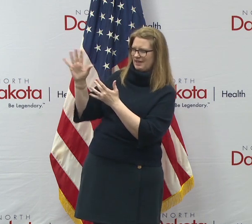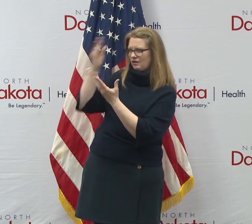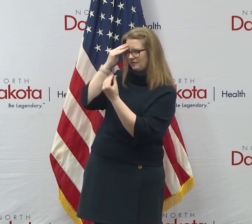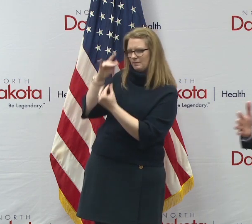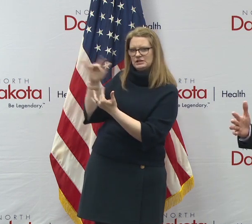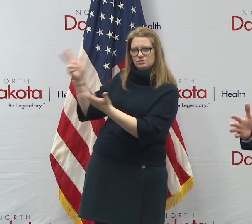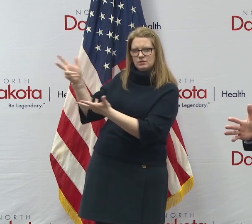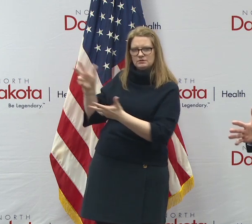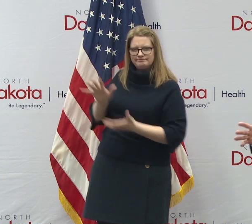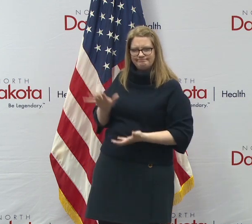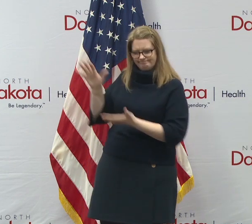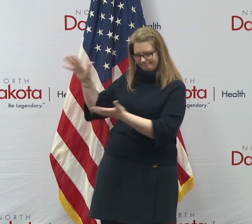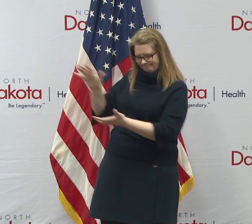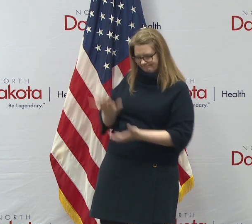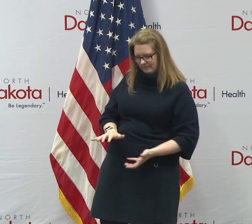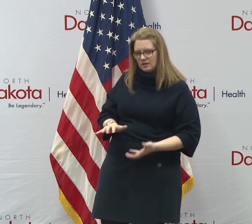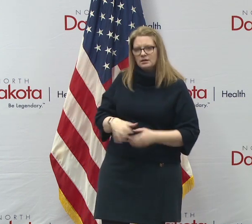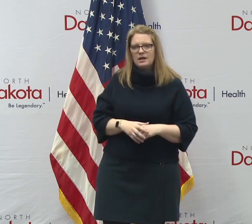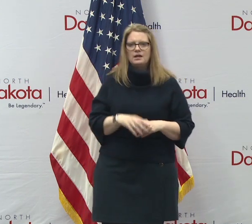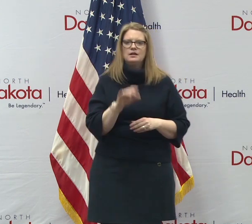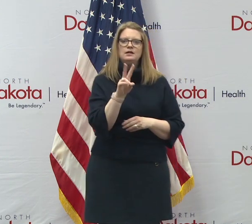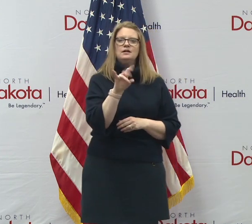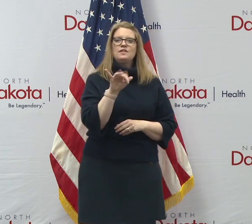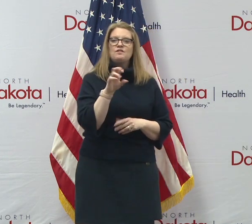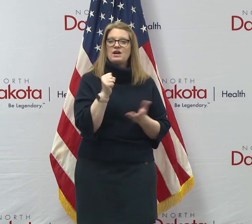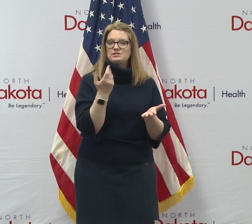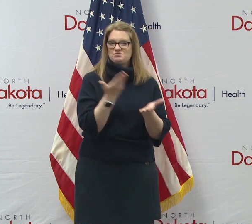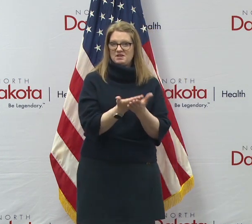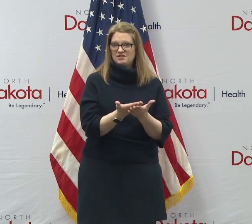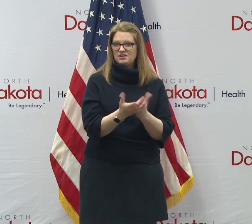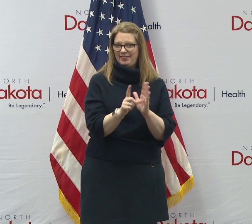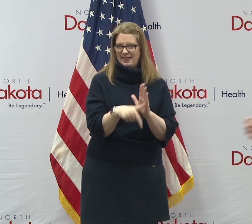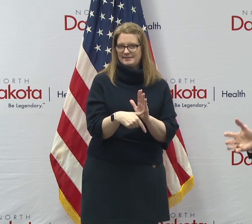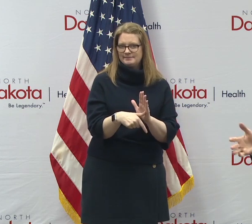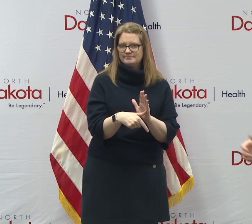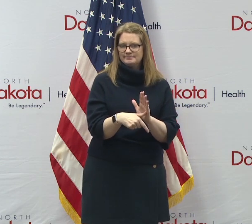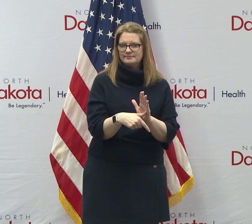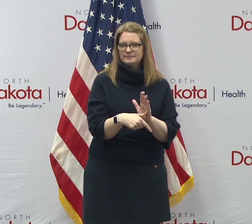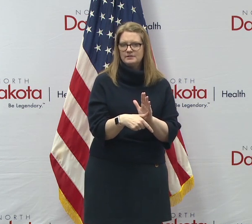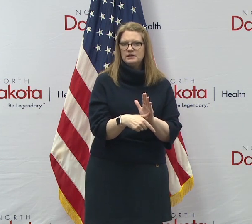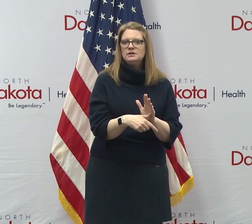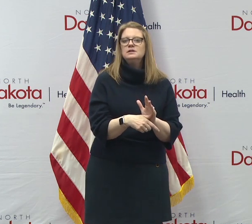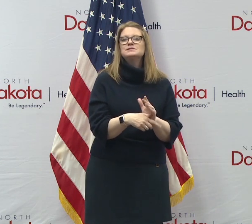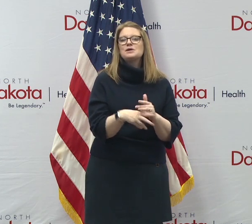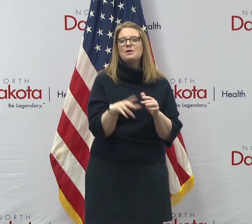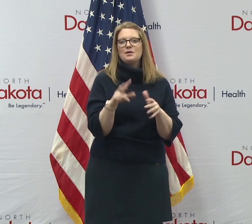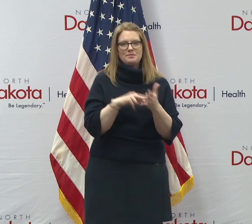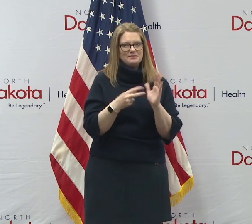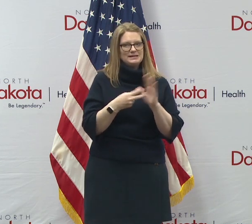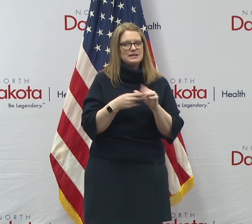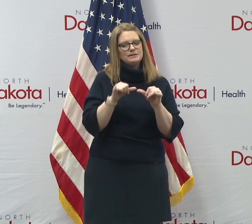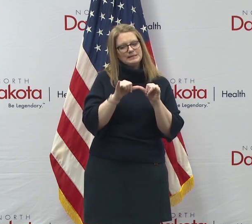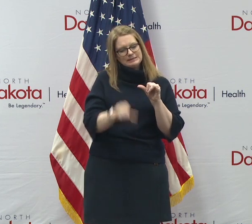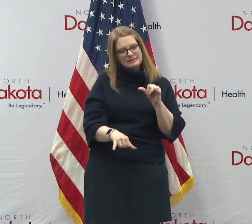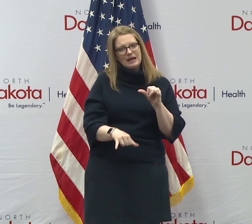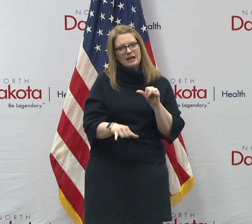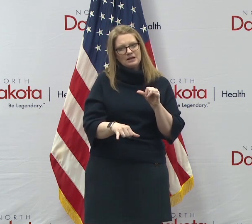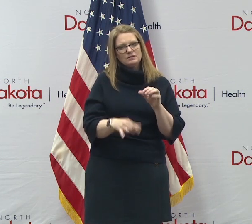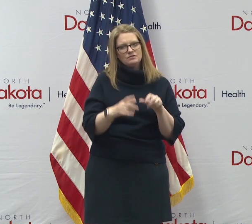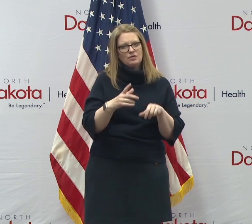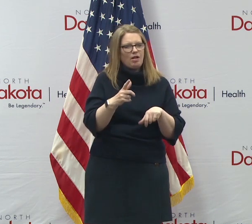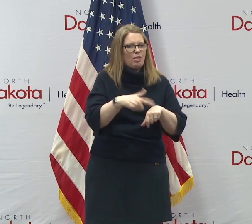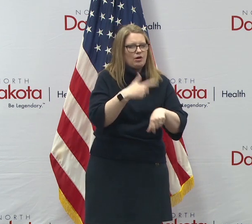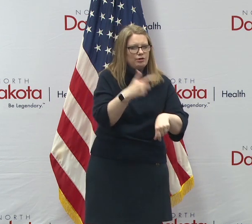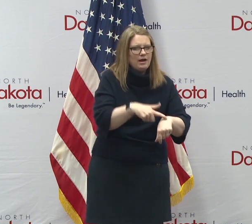like we, the virus arrived here later, uh, it's going to probably leave here later. So we'll have an opportunity to look at other countries